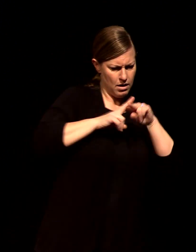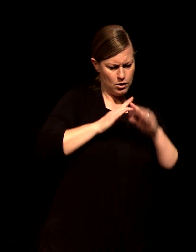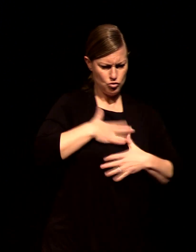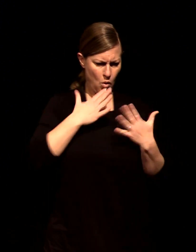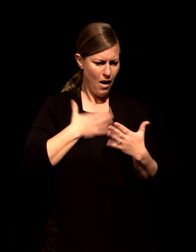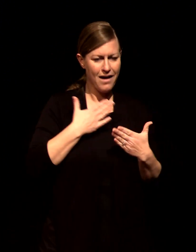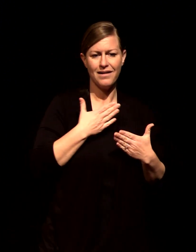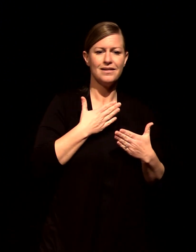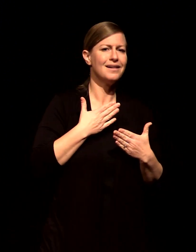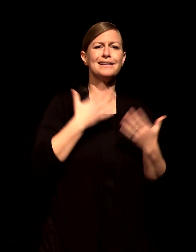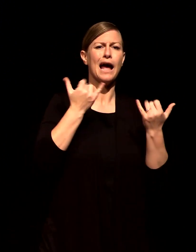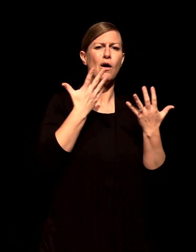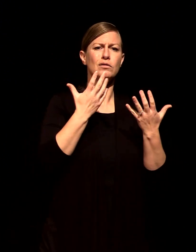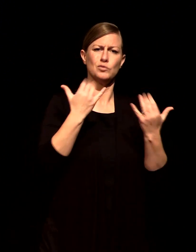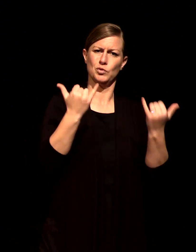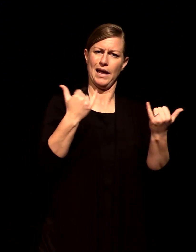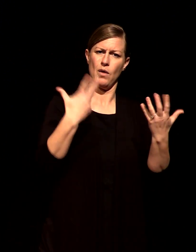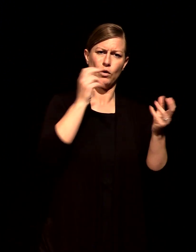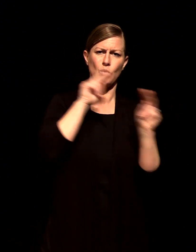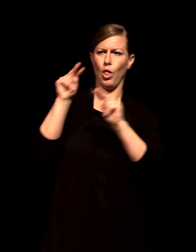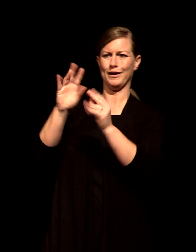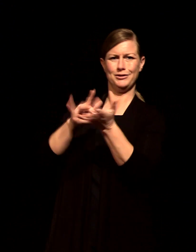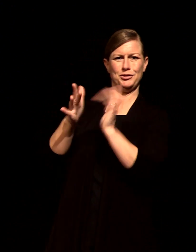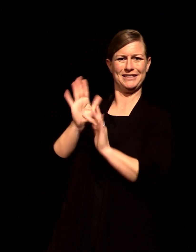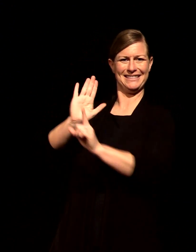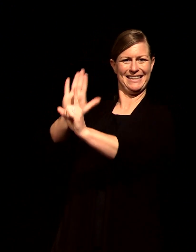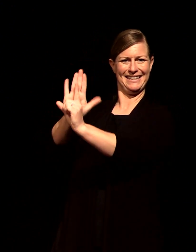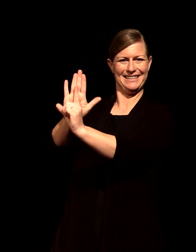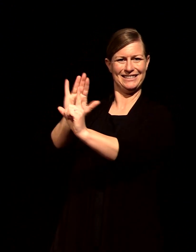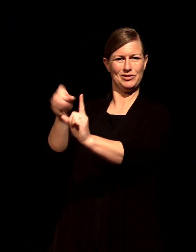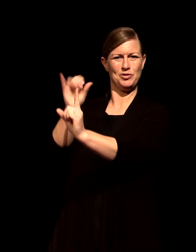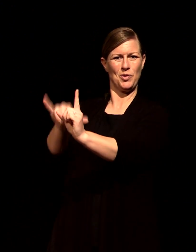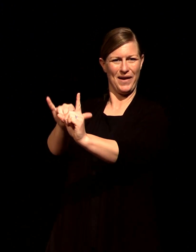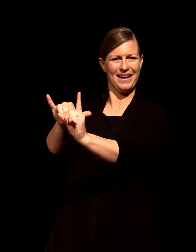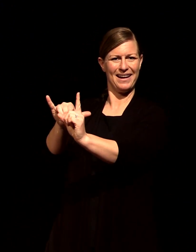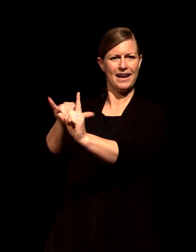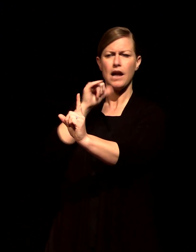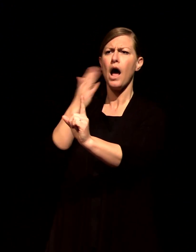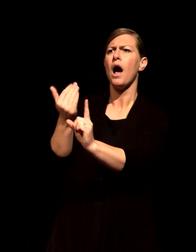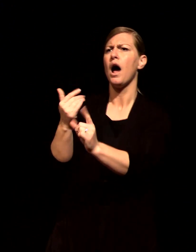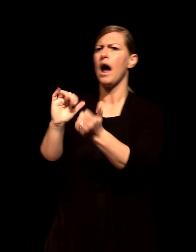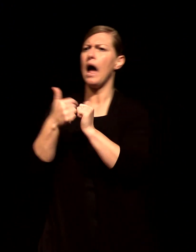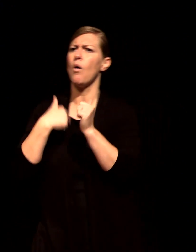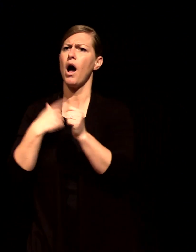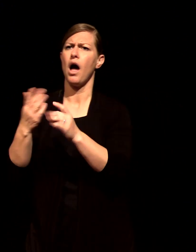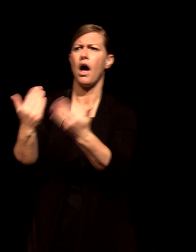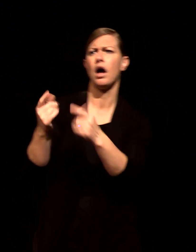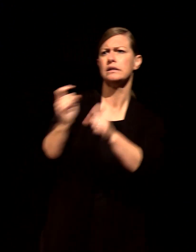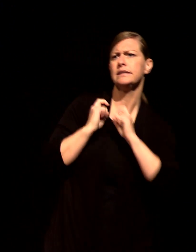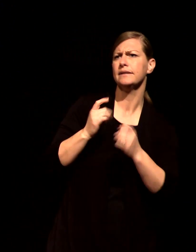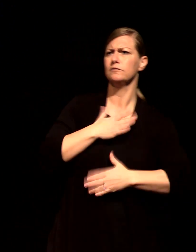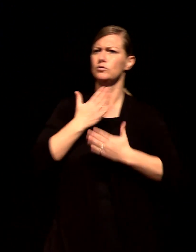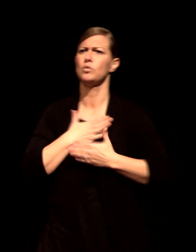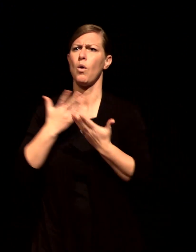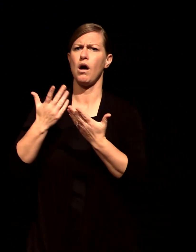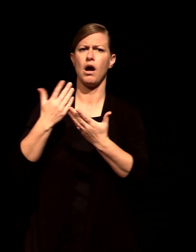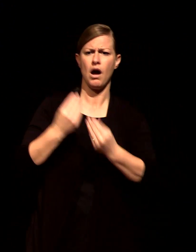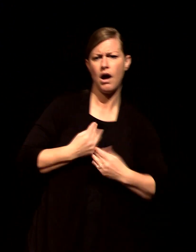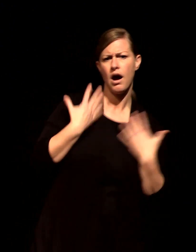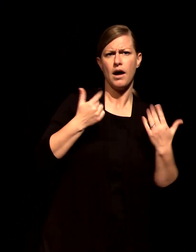I get joy we want to ask the question how can I give joy how can I make Jesus more joyful